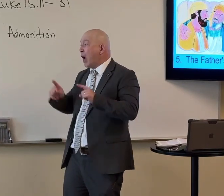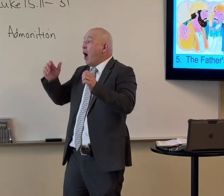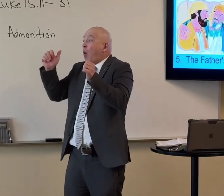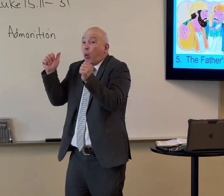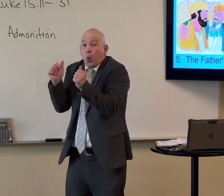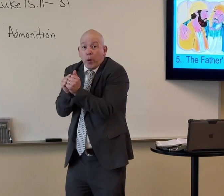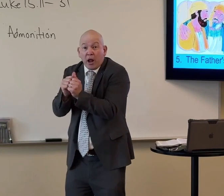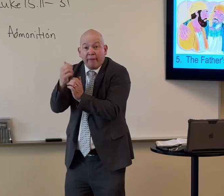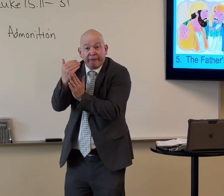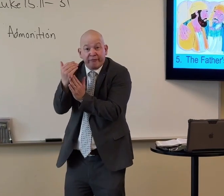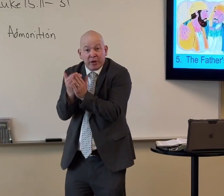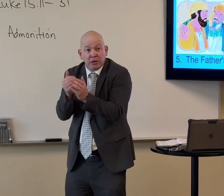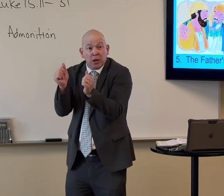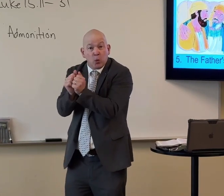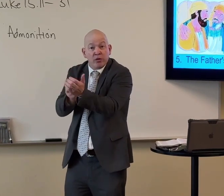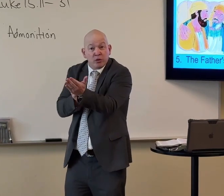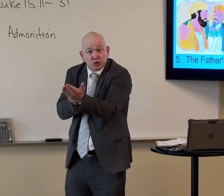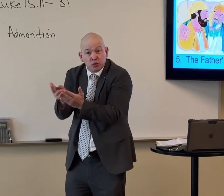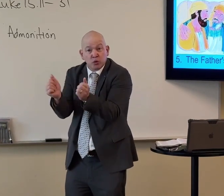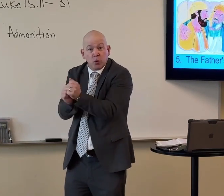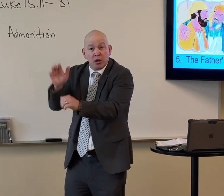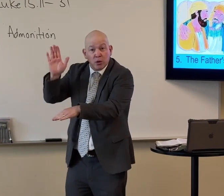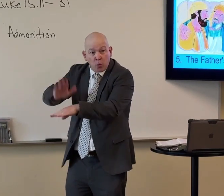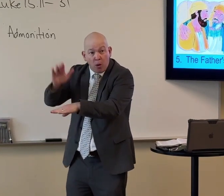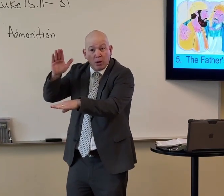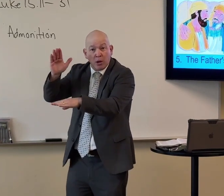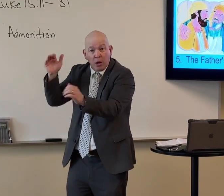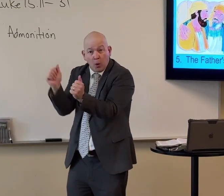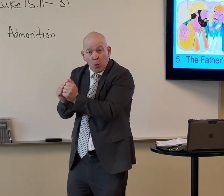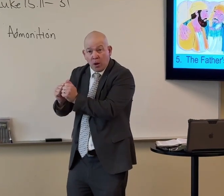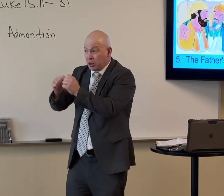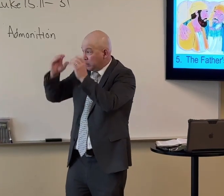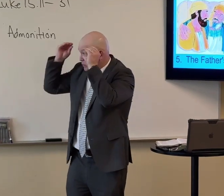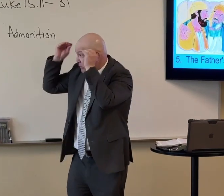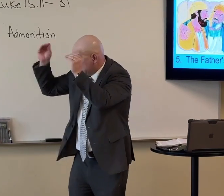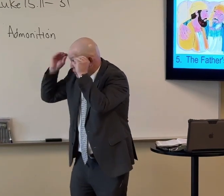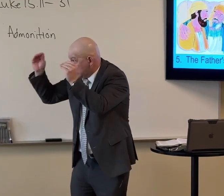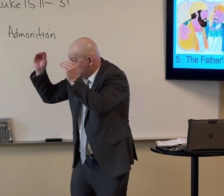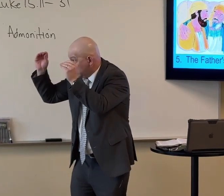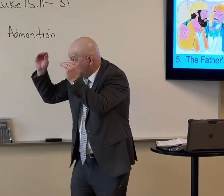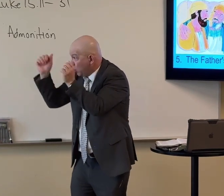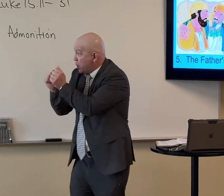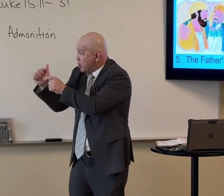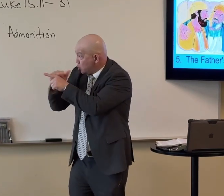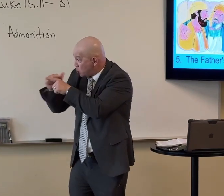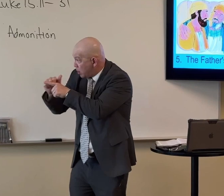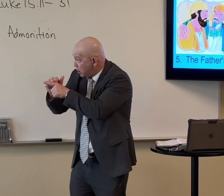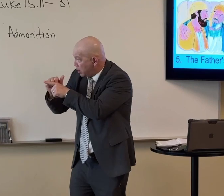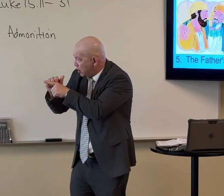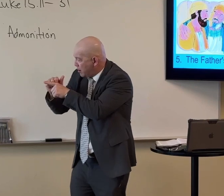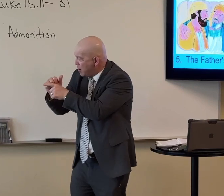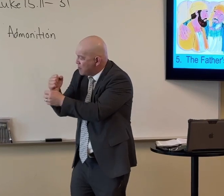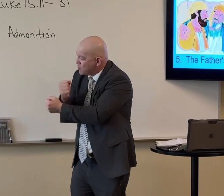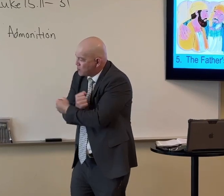but with, with lesson, with truth, with warning, with, with teaching, training them,